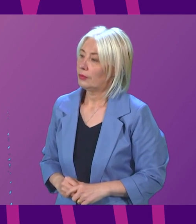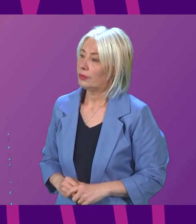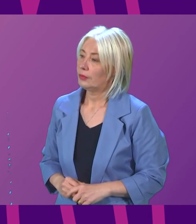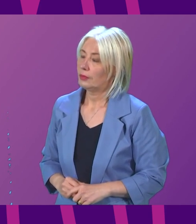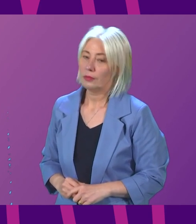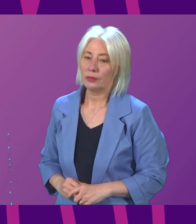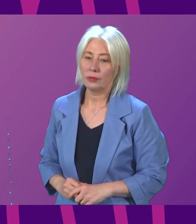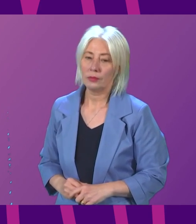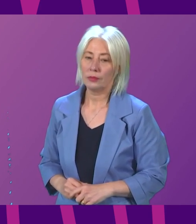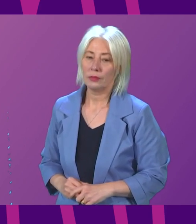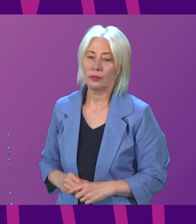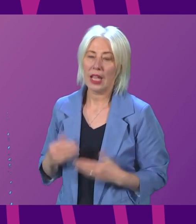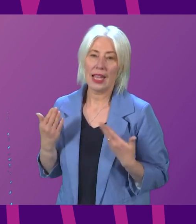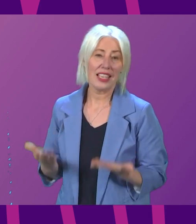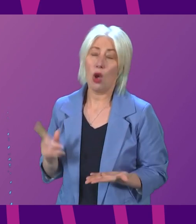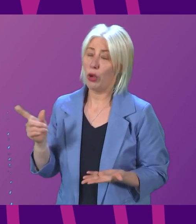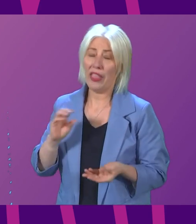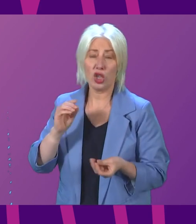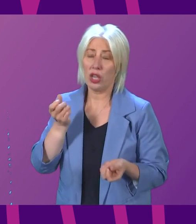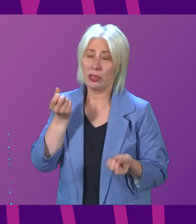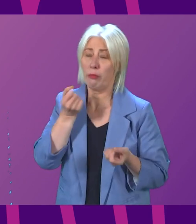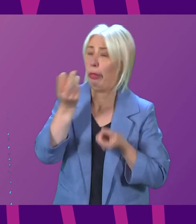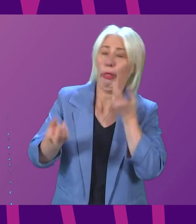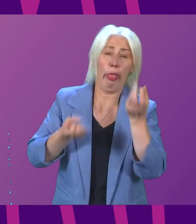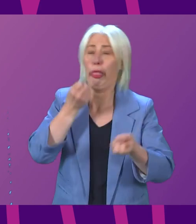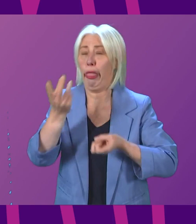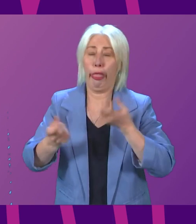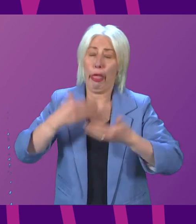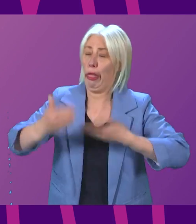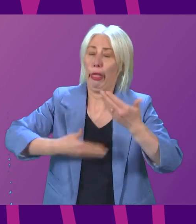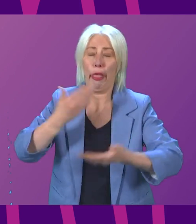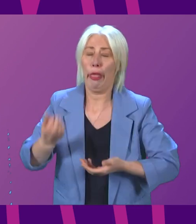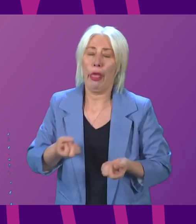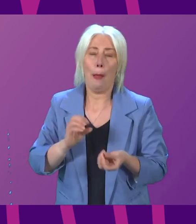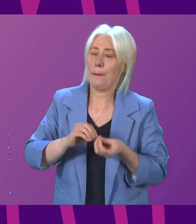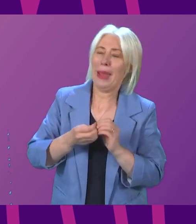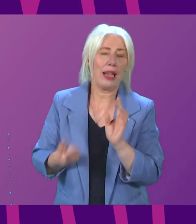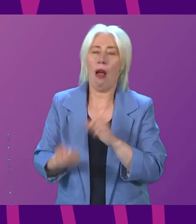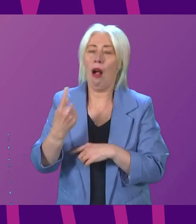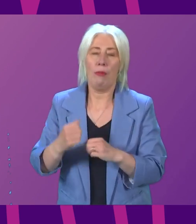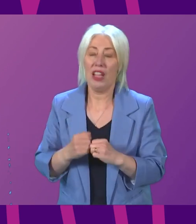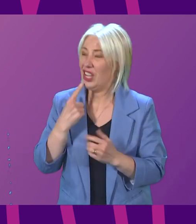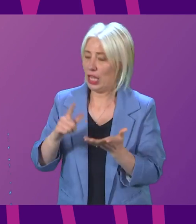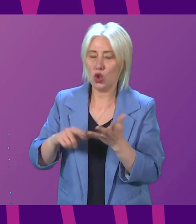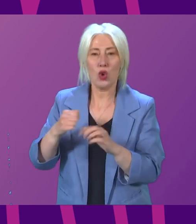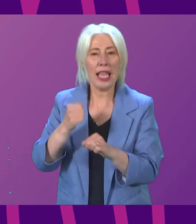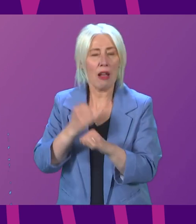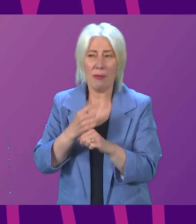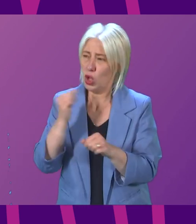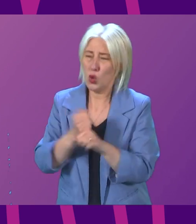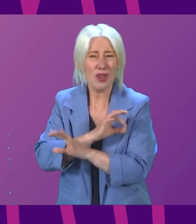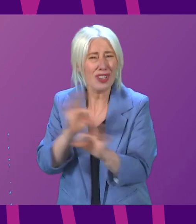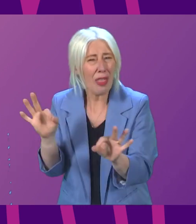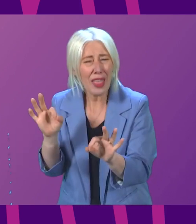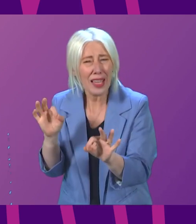The First Minister now just makes it up as she goes along. She's saying that the UK government is doing nothing to help